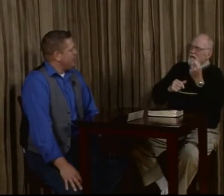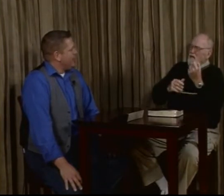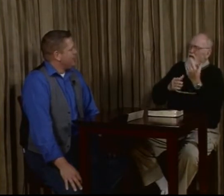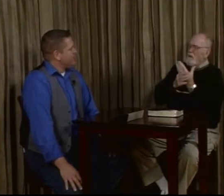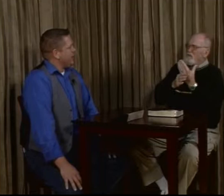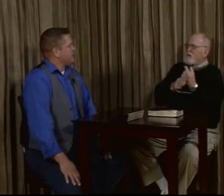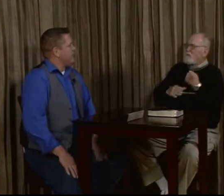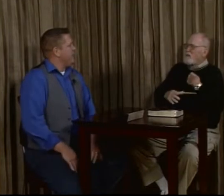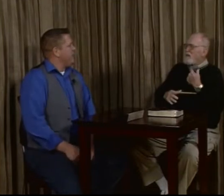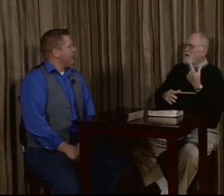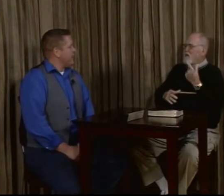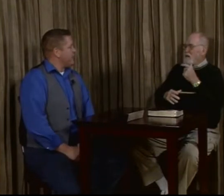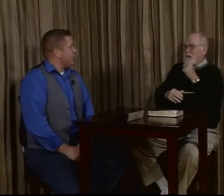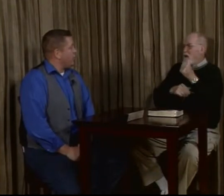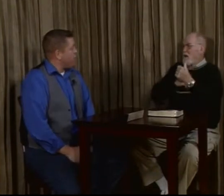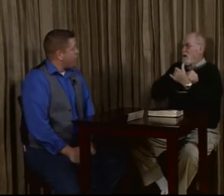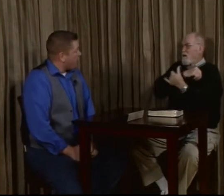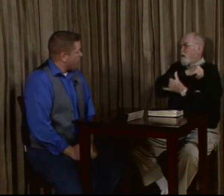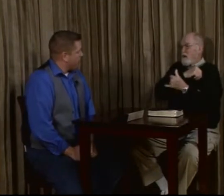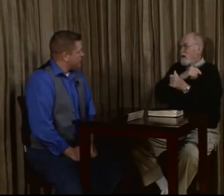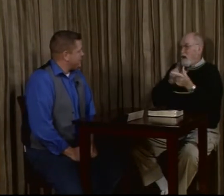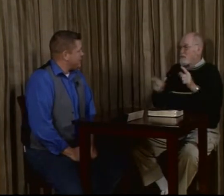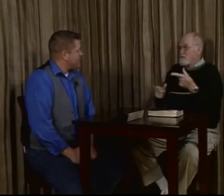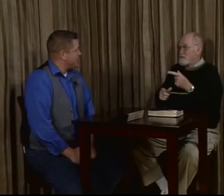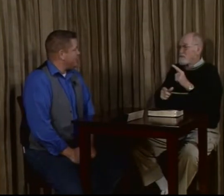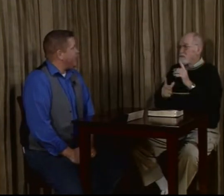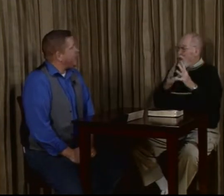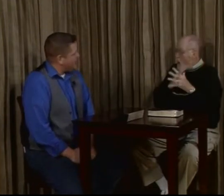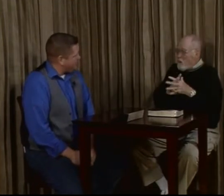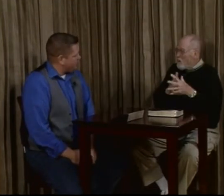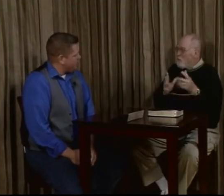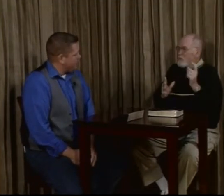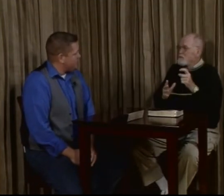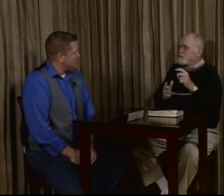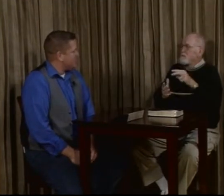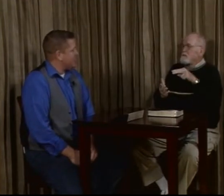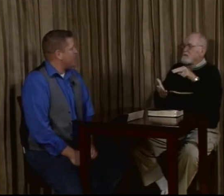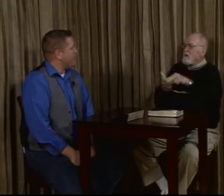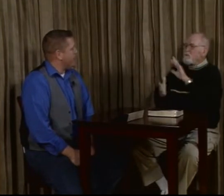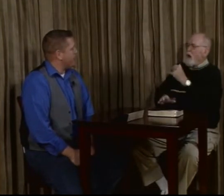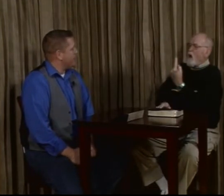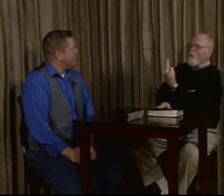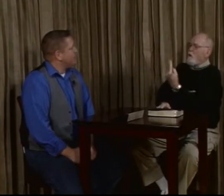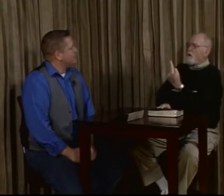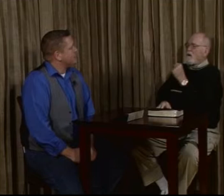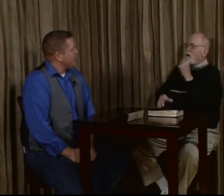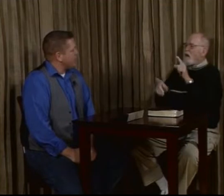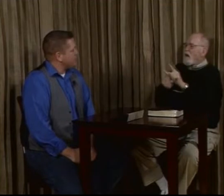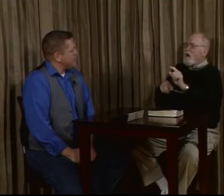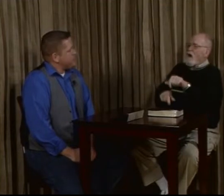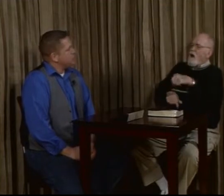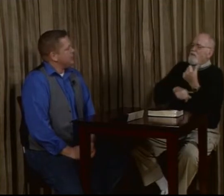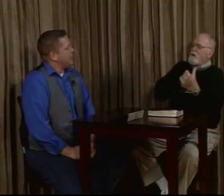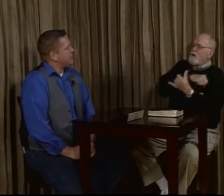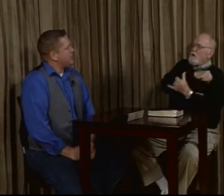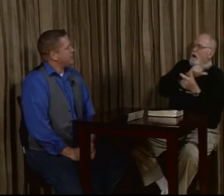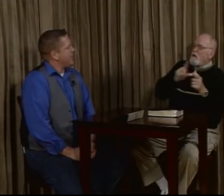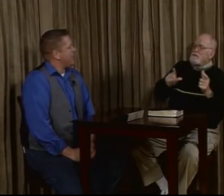I still think it's funny that it's called a foreign language because it's actually not a foreign language because it's called American Sign Language. Maybe it should be a language that stands